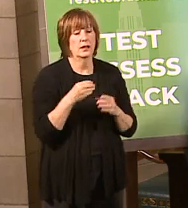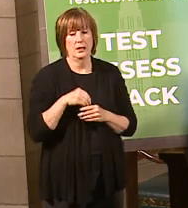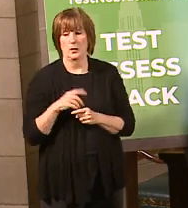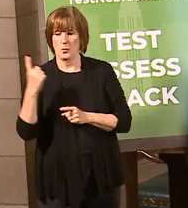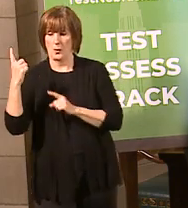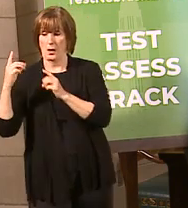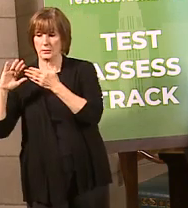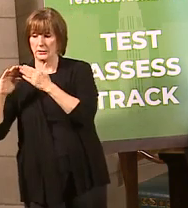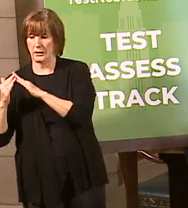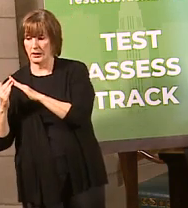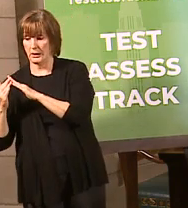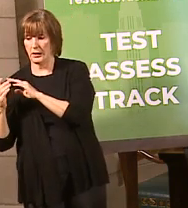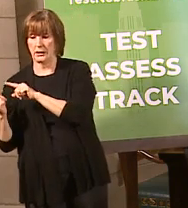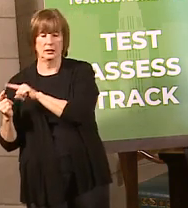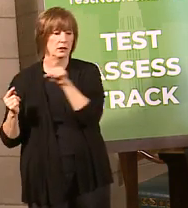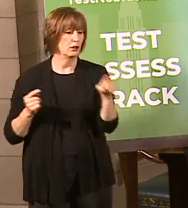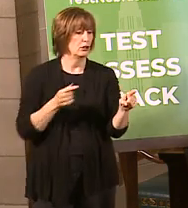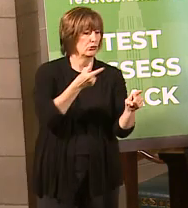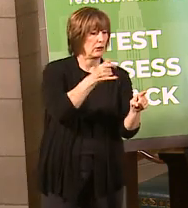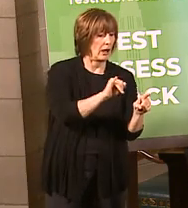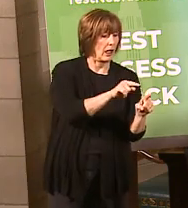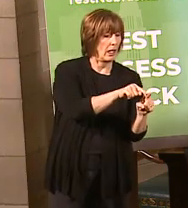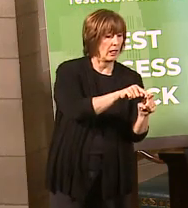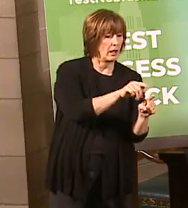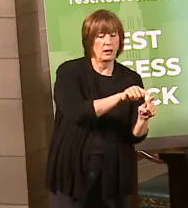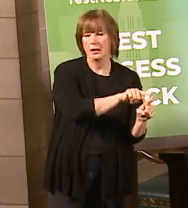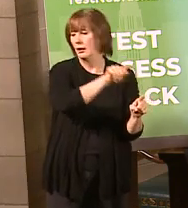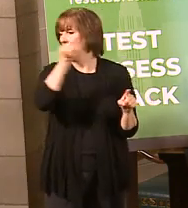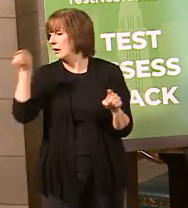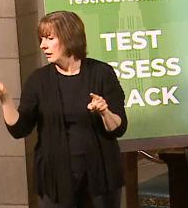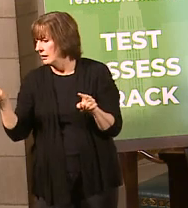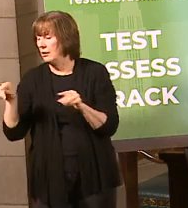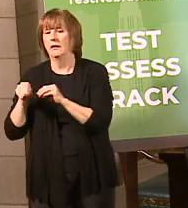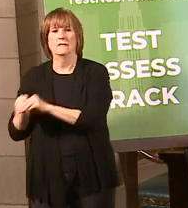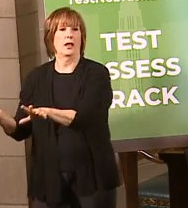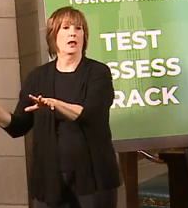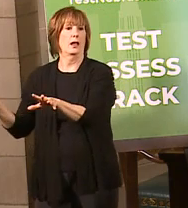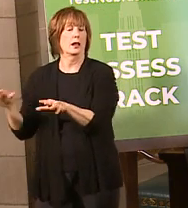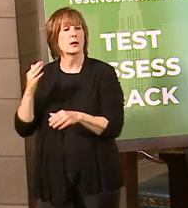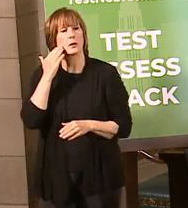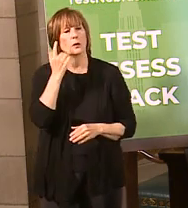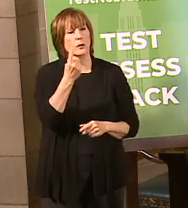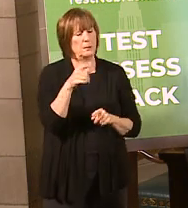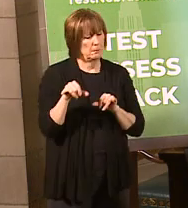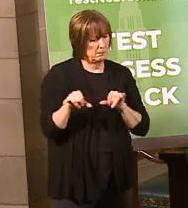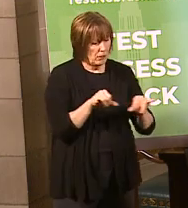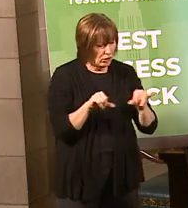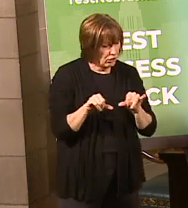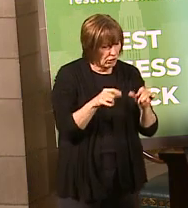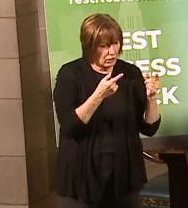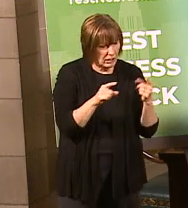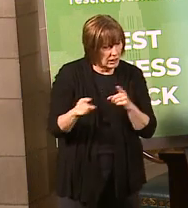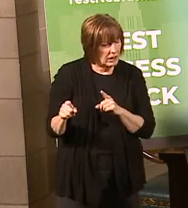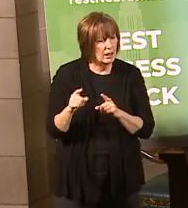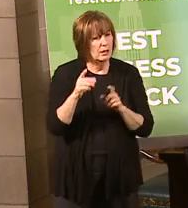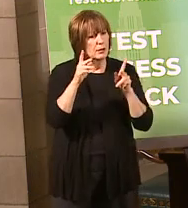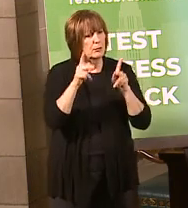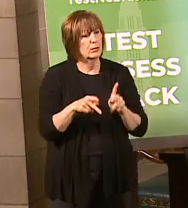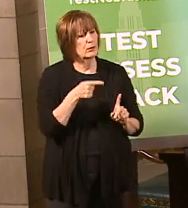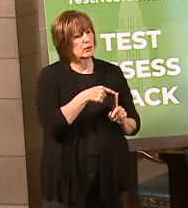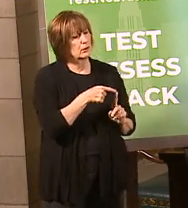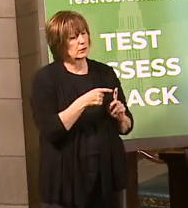city and went to Grand Island and came back and did infect other people. We know also there was a party that was going on, that the person was